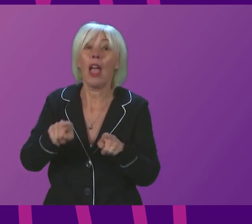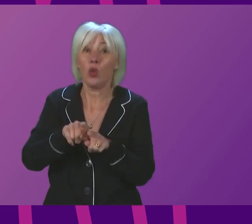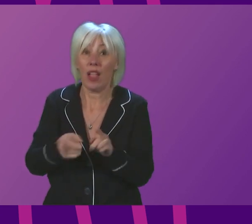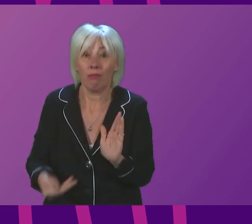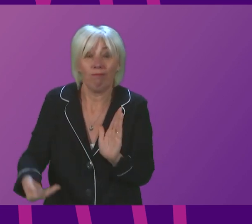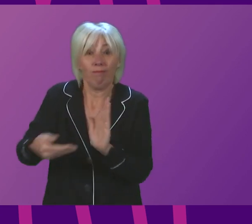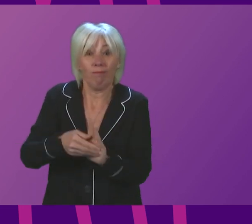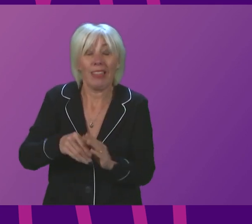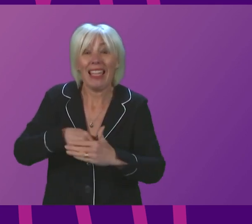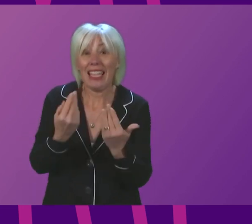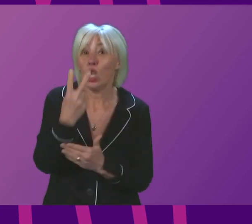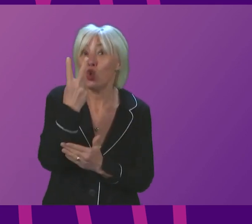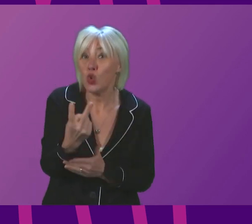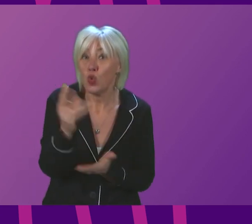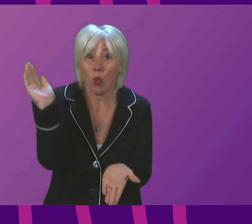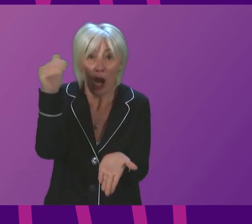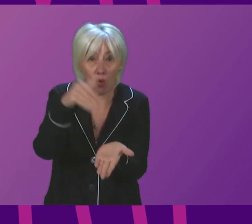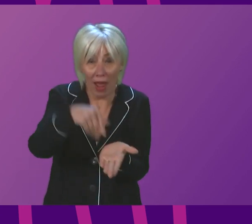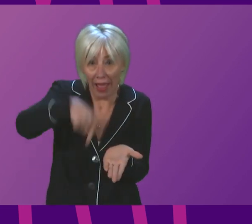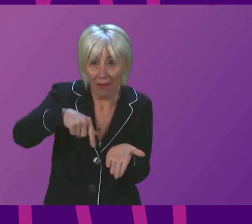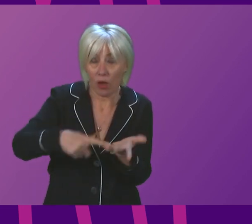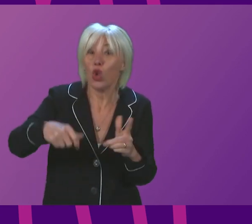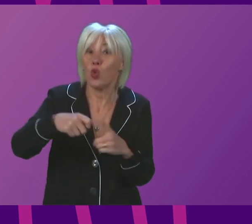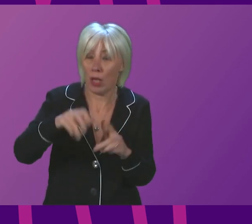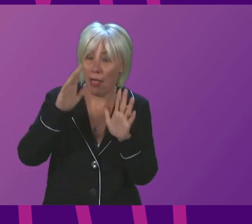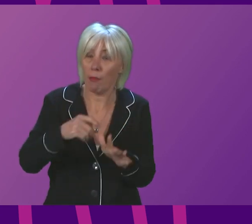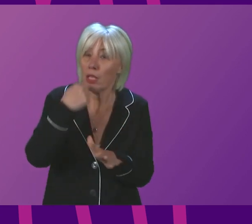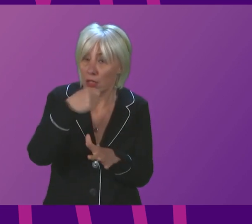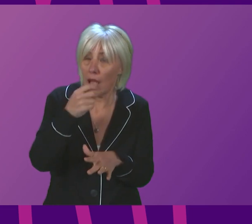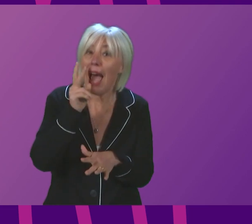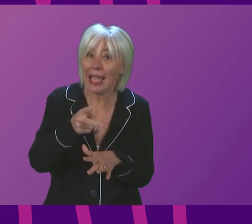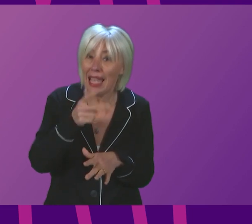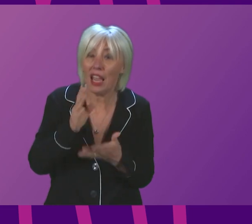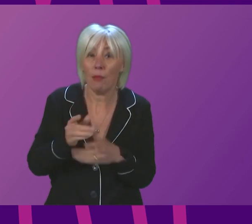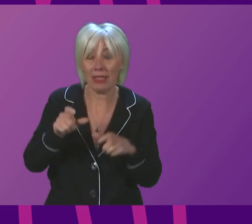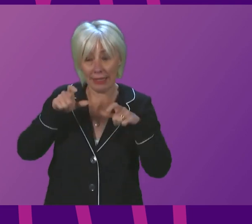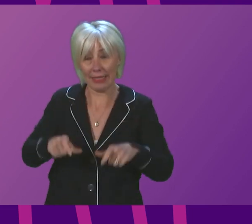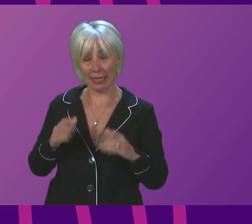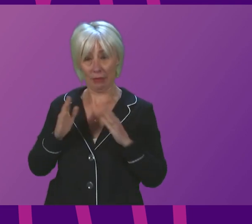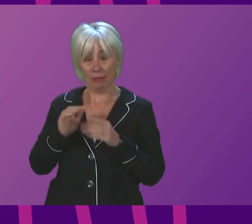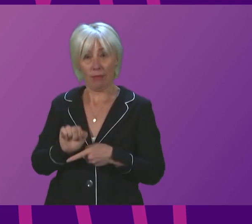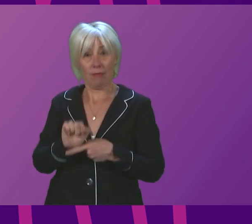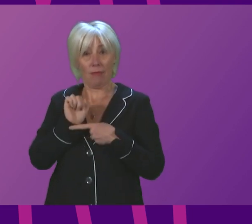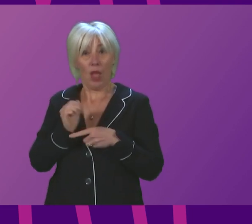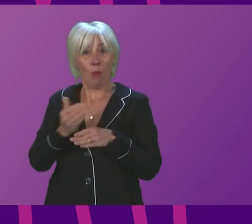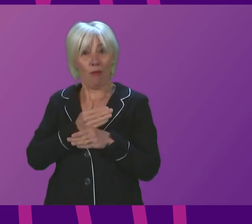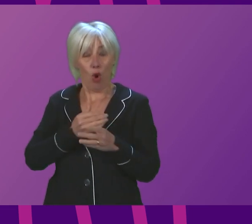test on day two after arrival in the UK and to self-isolate pending the result. My advice to anyone planning